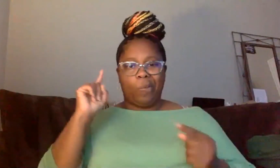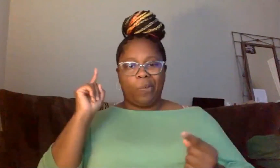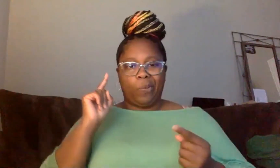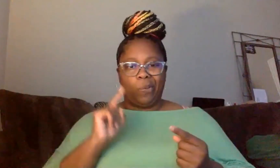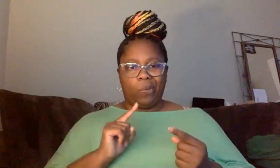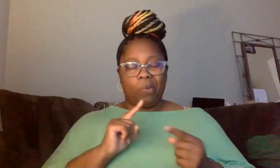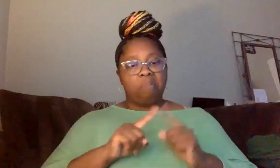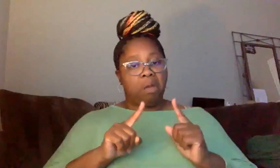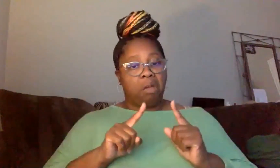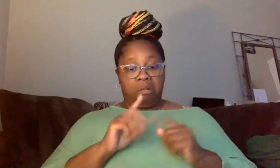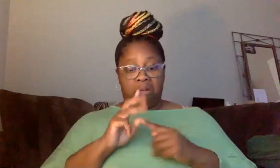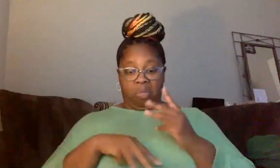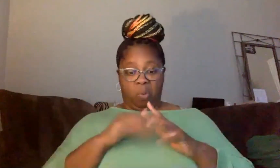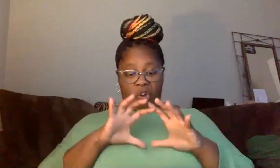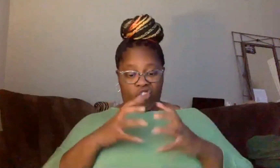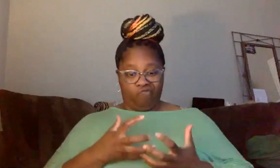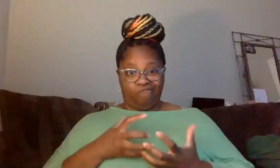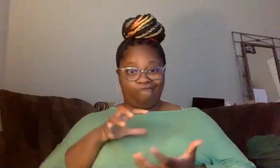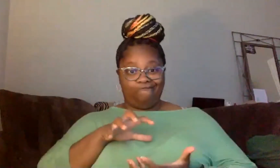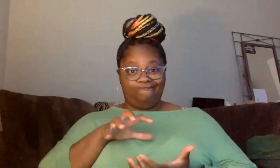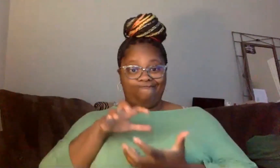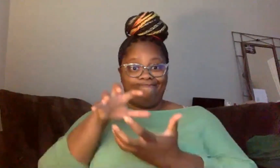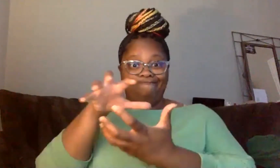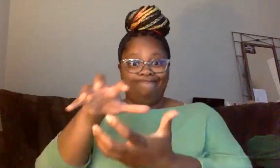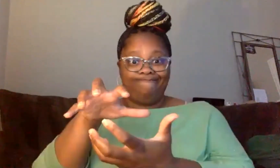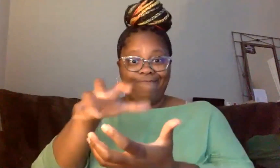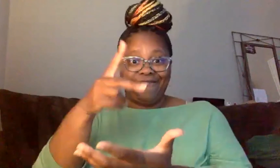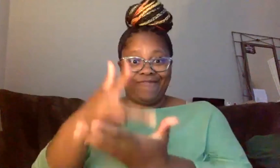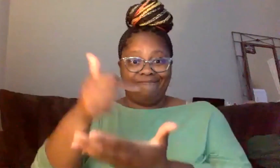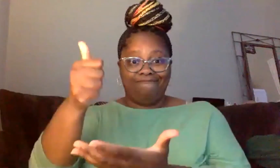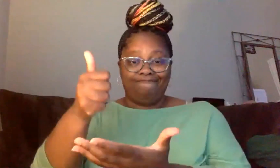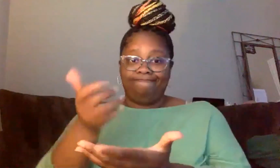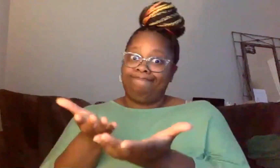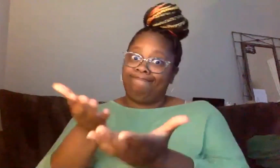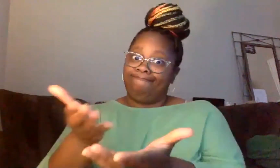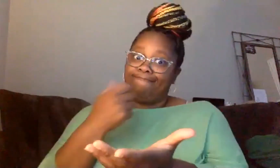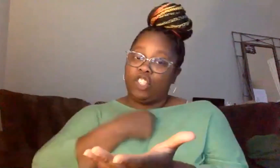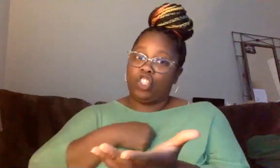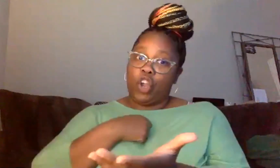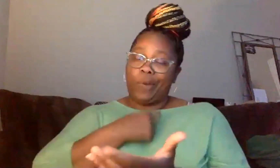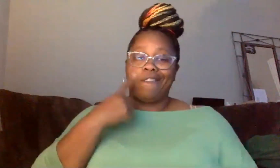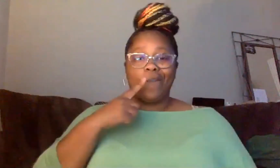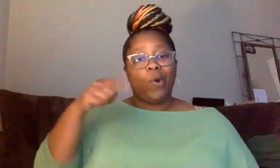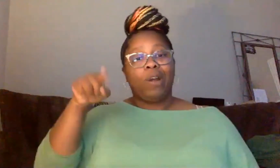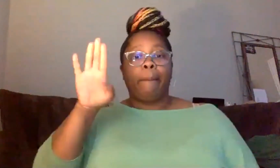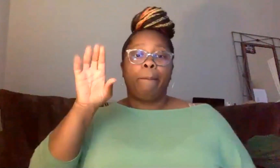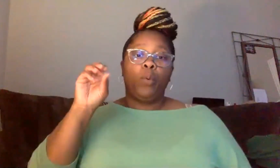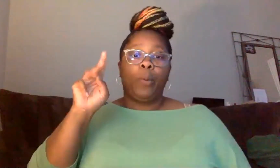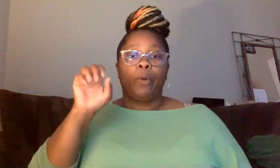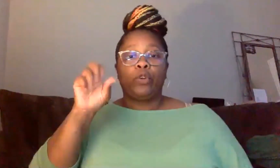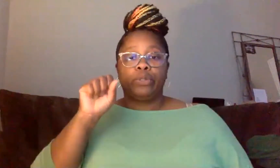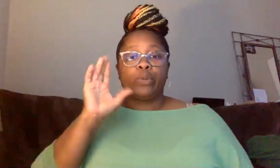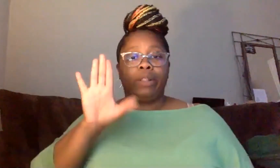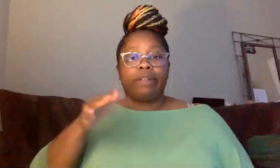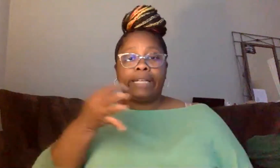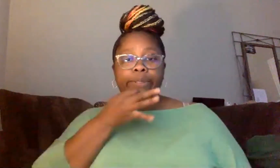We're leaving this world messed up. Unfortunately, I apologize for, for the boomers out there who are leaving this world to you,